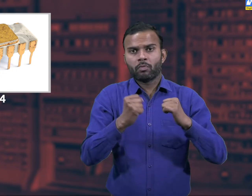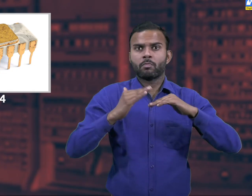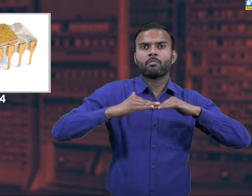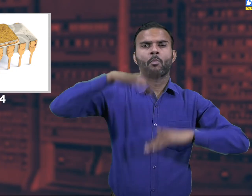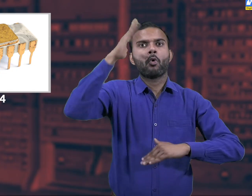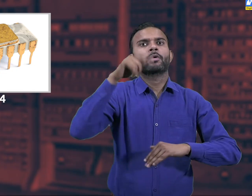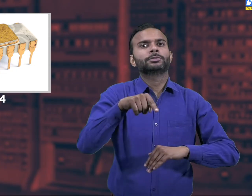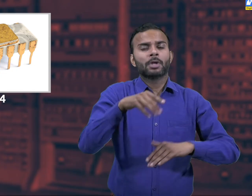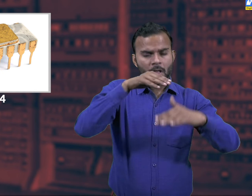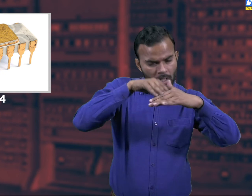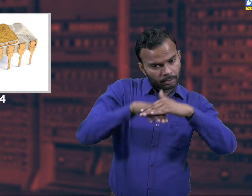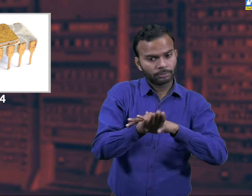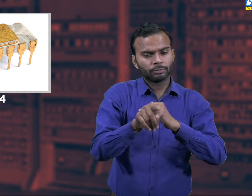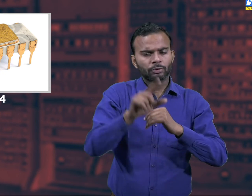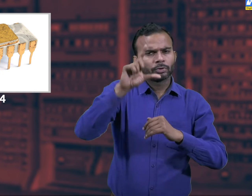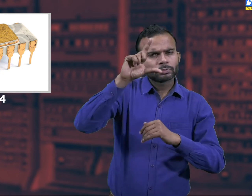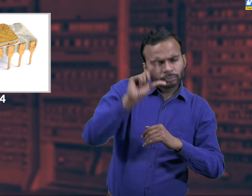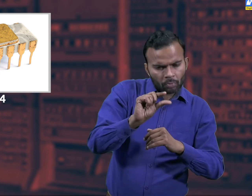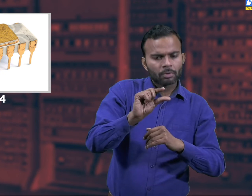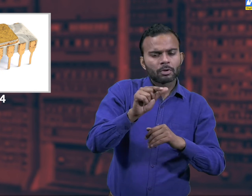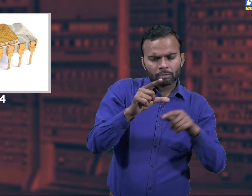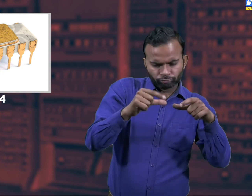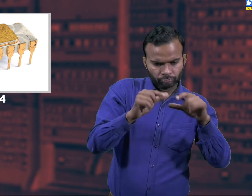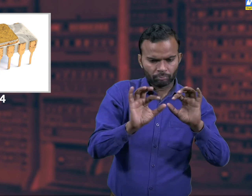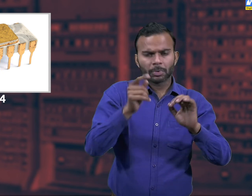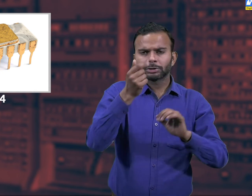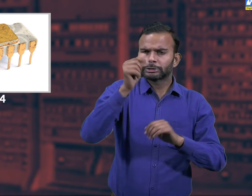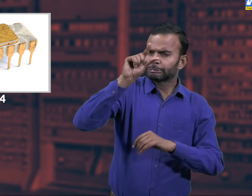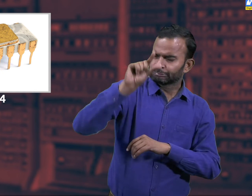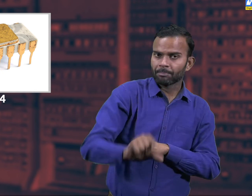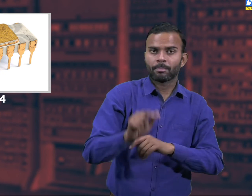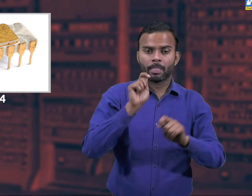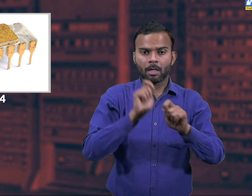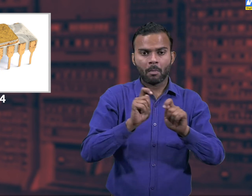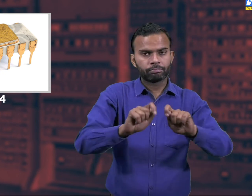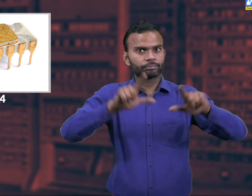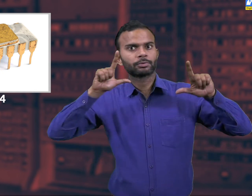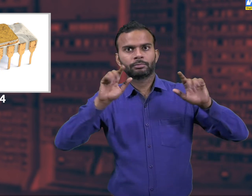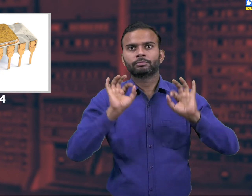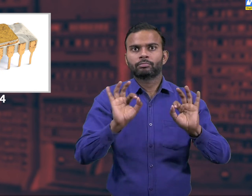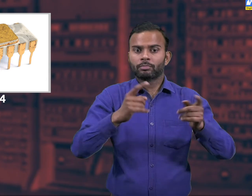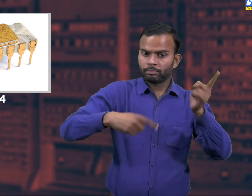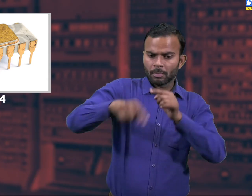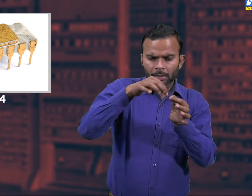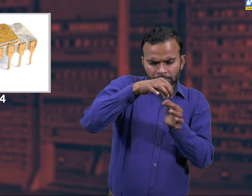firstly produced microprocessor and designed single chip with many